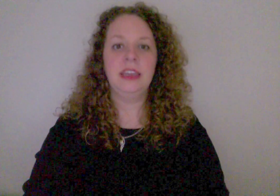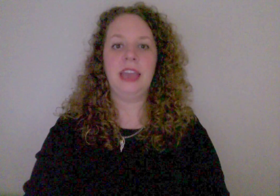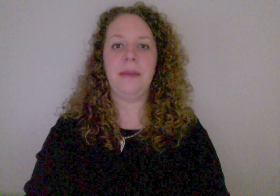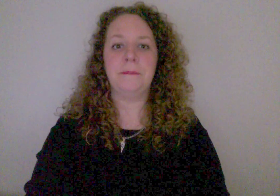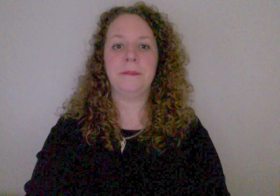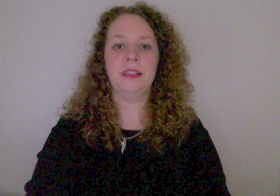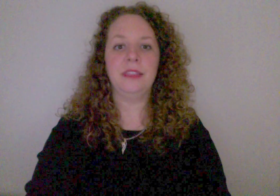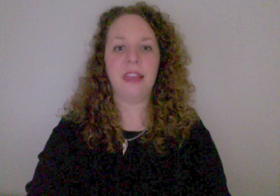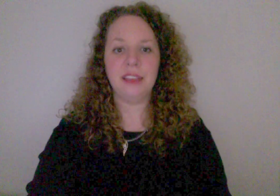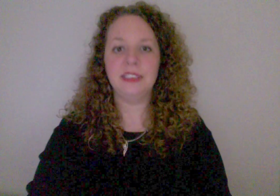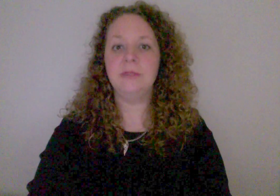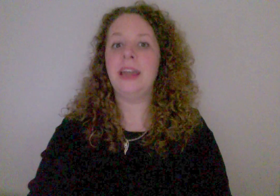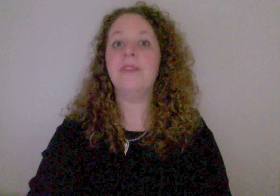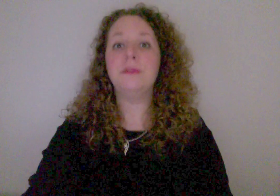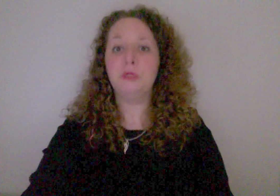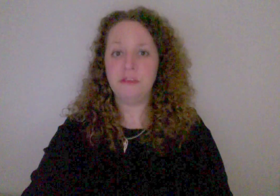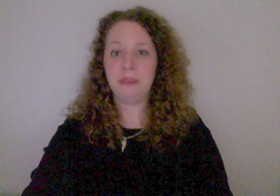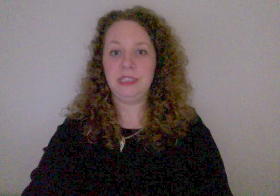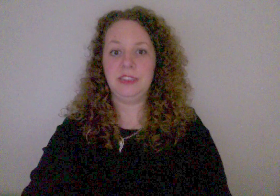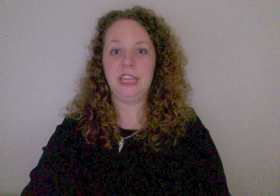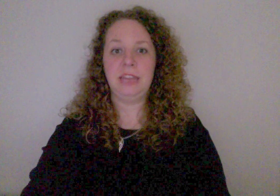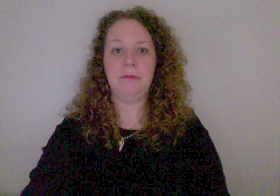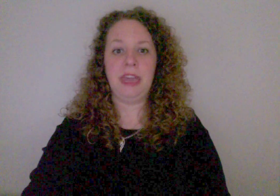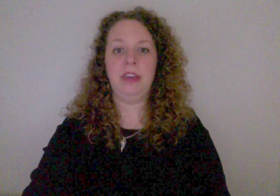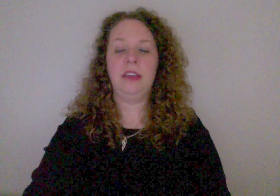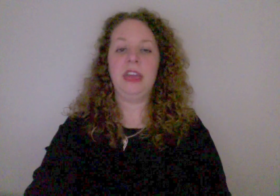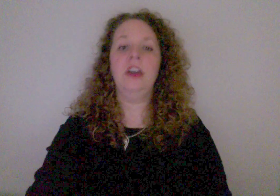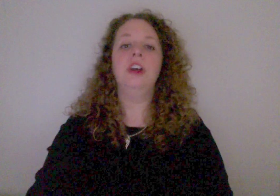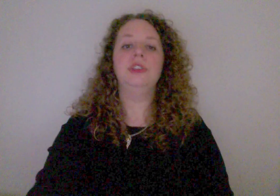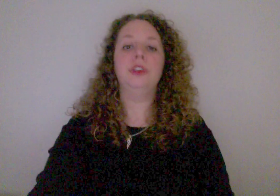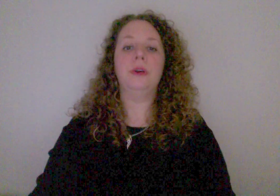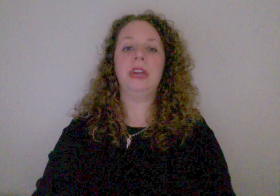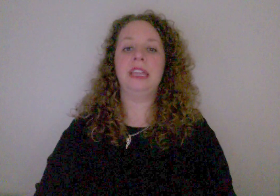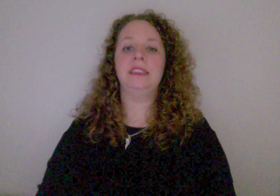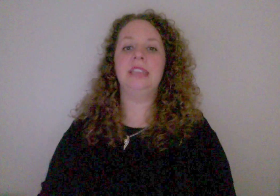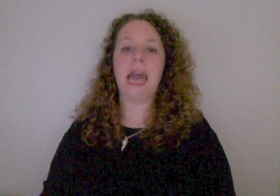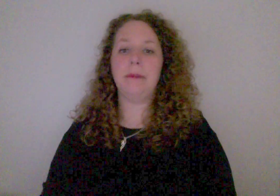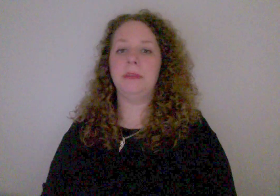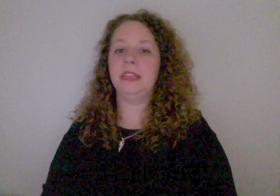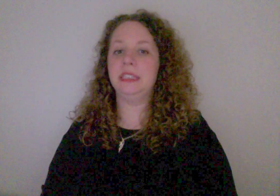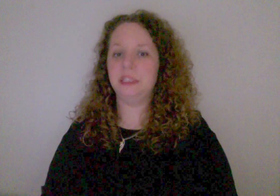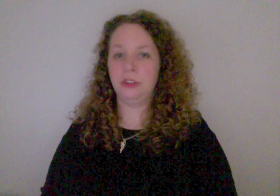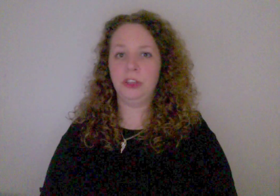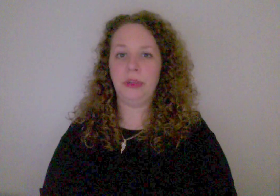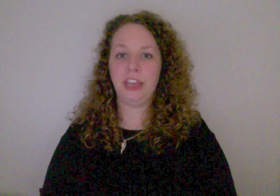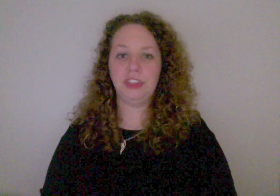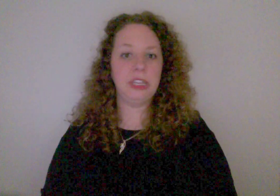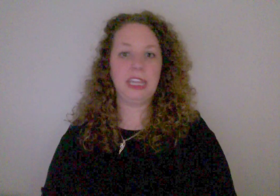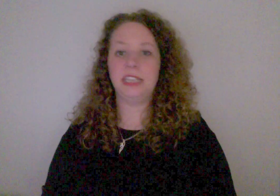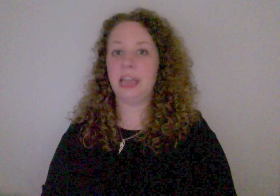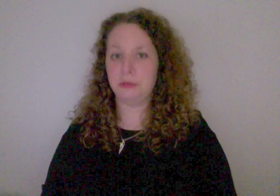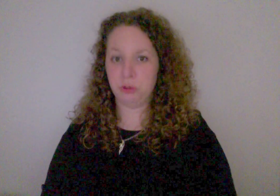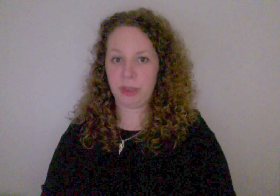Okay. Lastly, we have the movements that they can make, okay? So it can tap in a single location. It can tap twice.